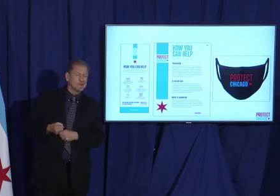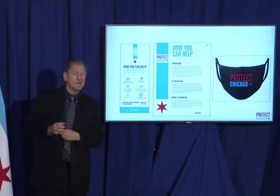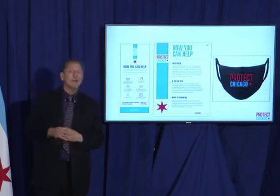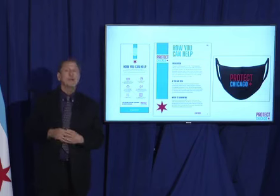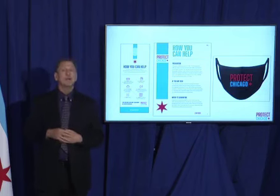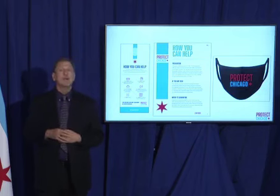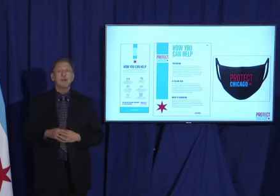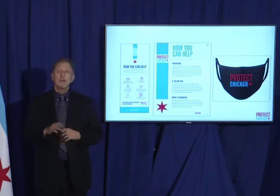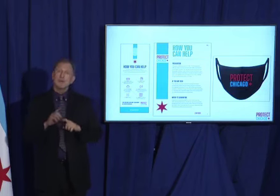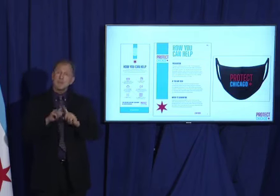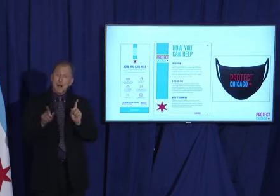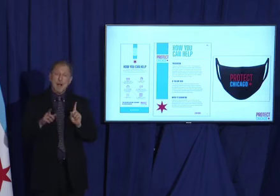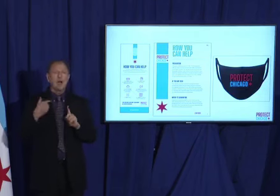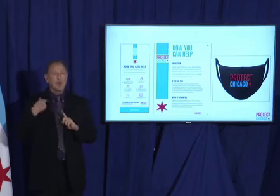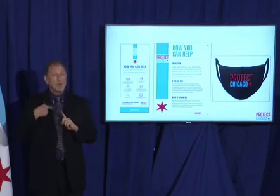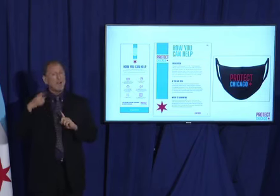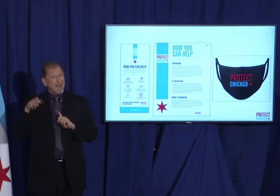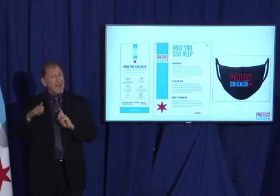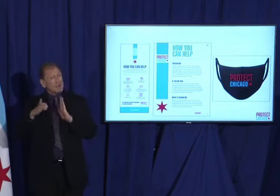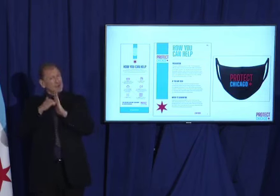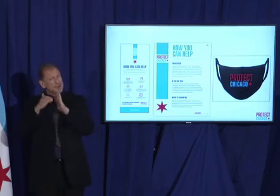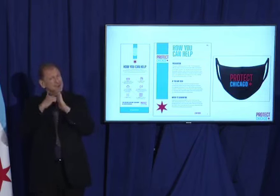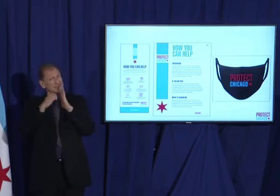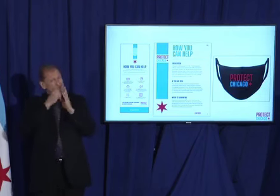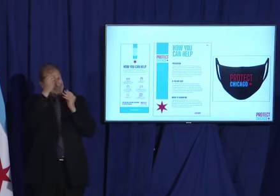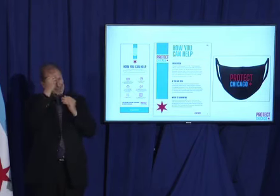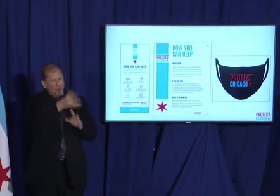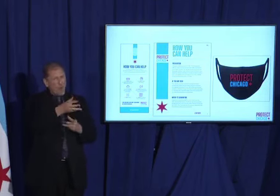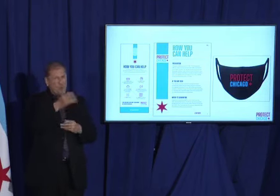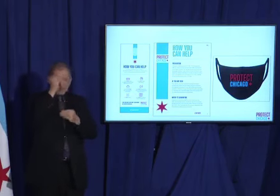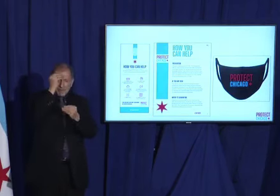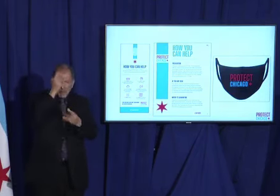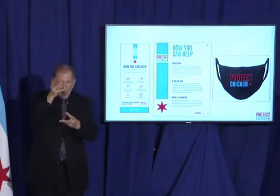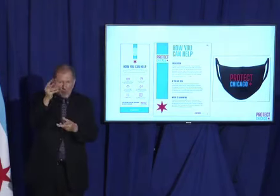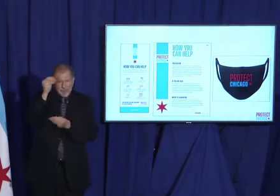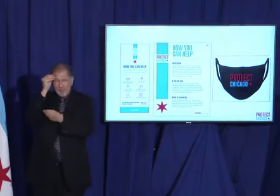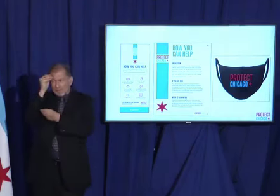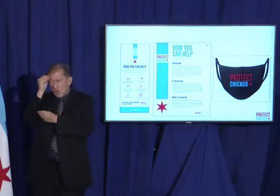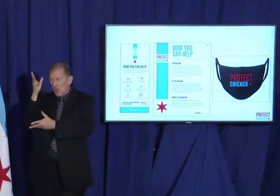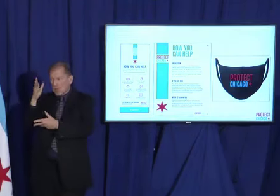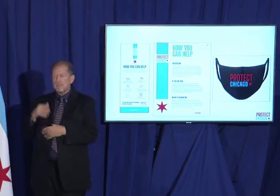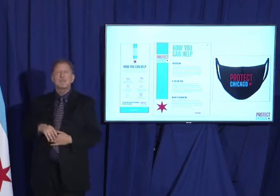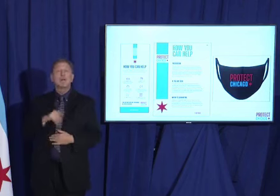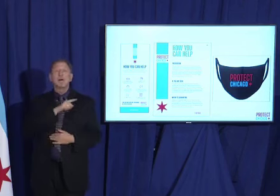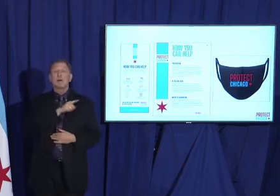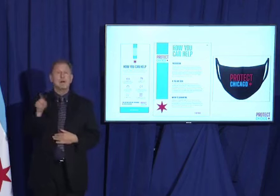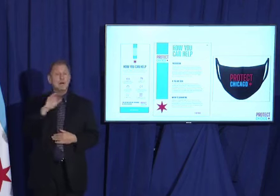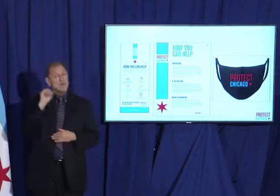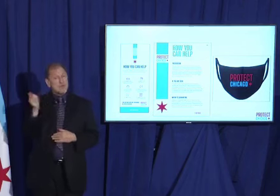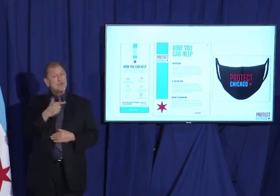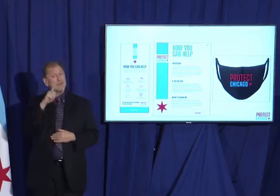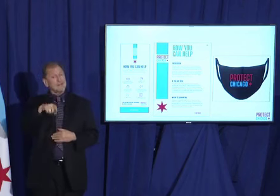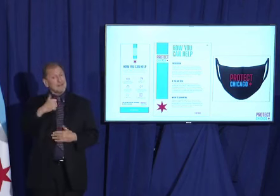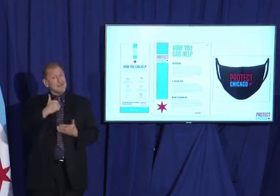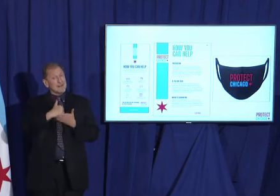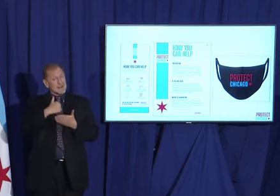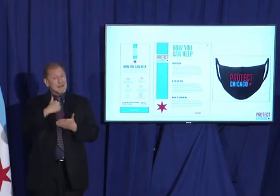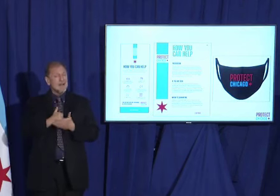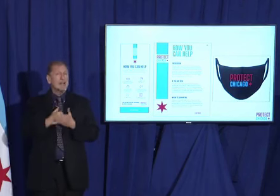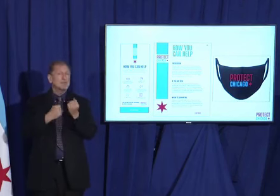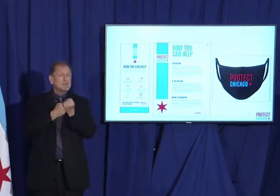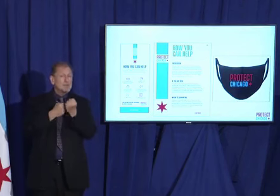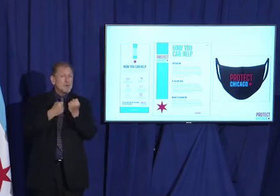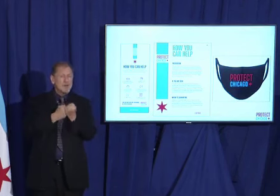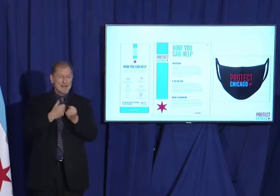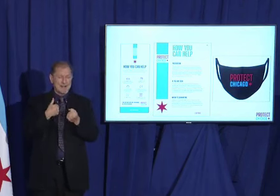know is that we must reach those people in particular because they need our help. They need our support. They are our